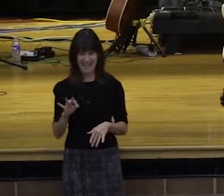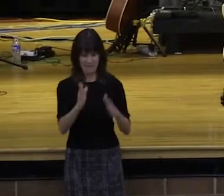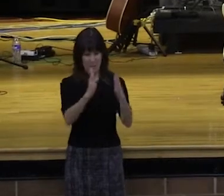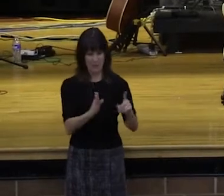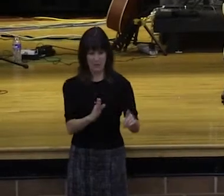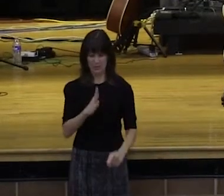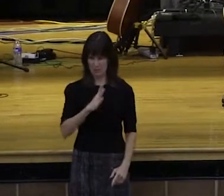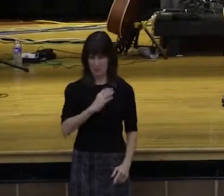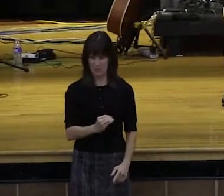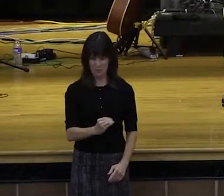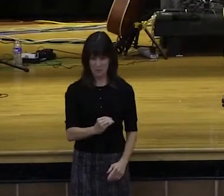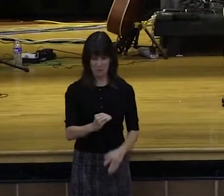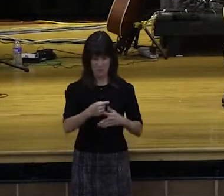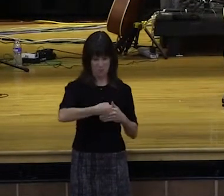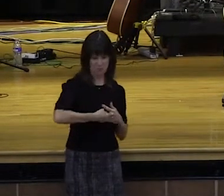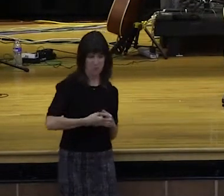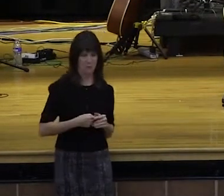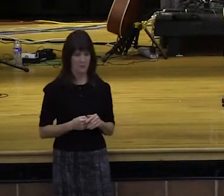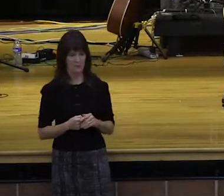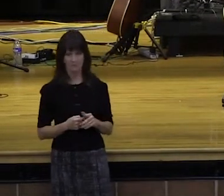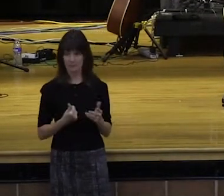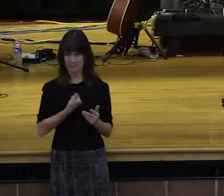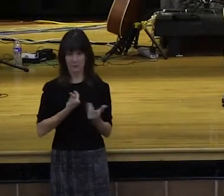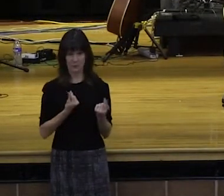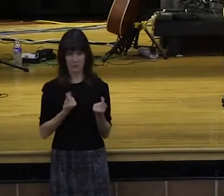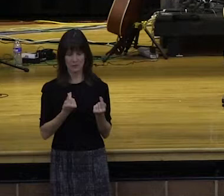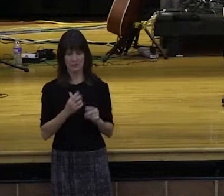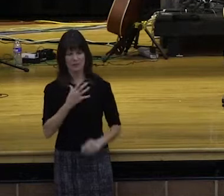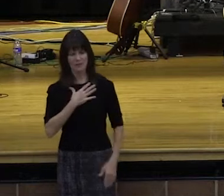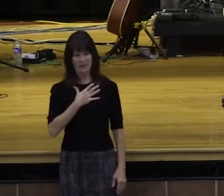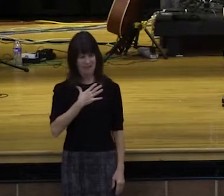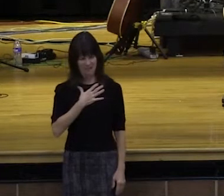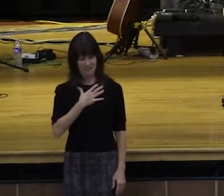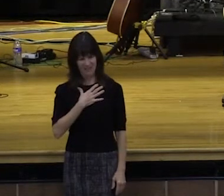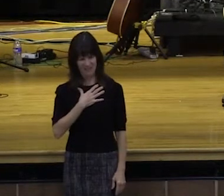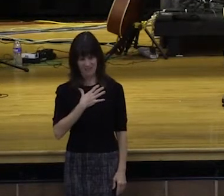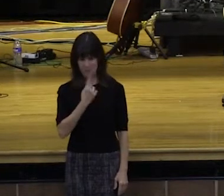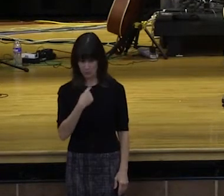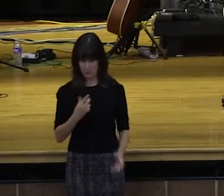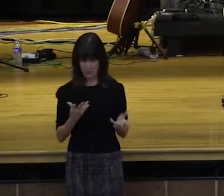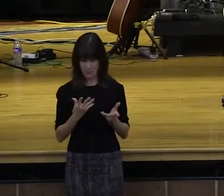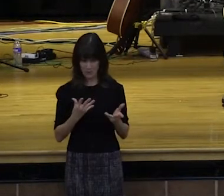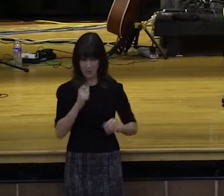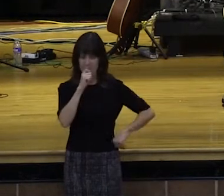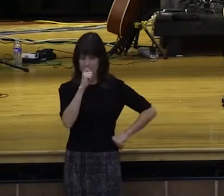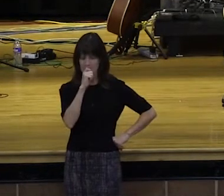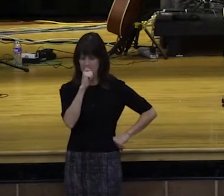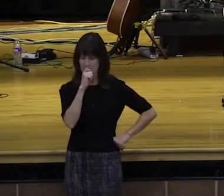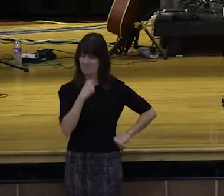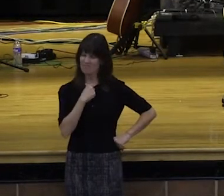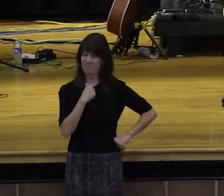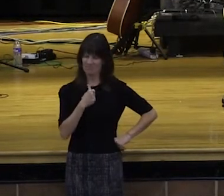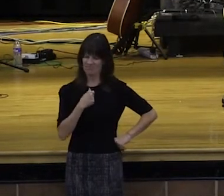blow them out of sight? You you know, wow, what did you just say about me? I need to go home and think about it and pray